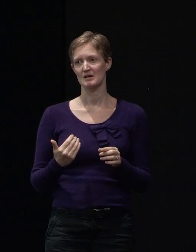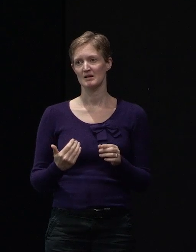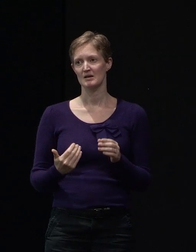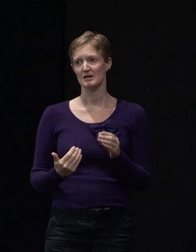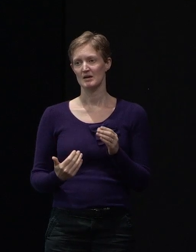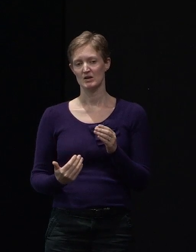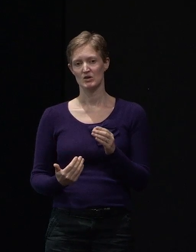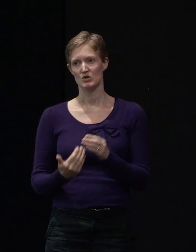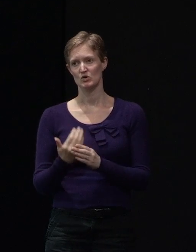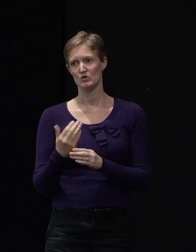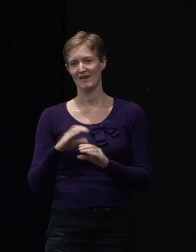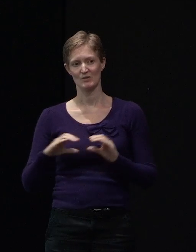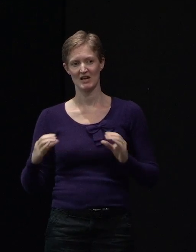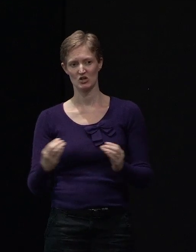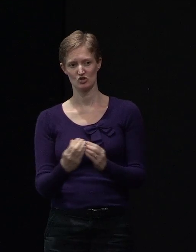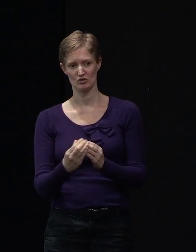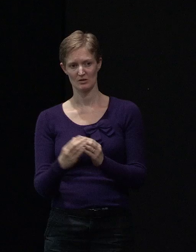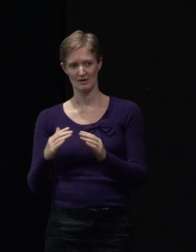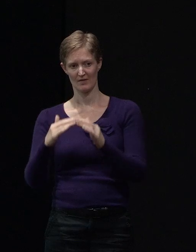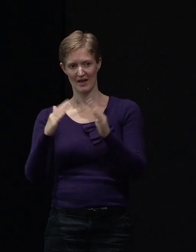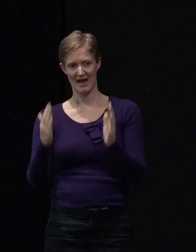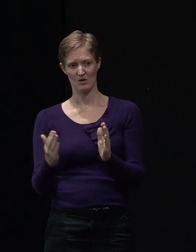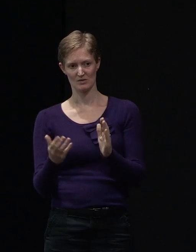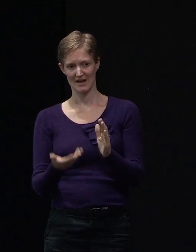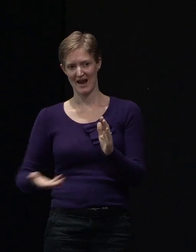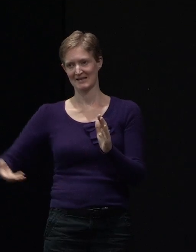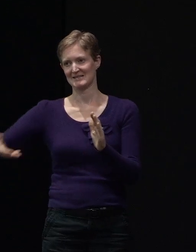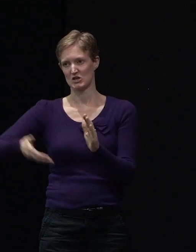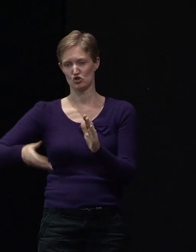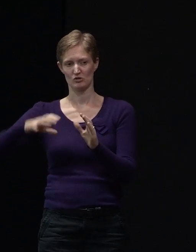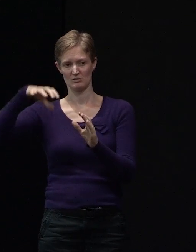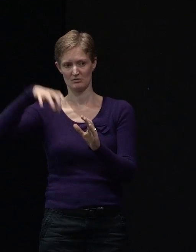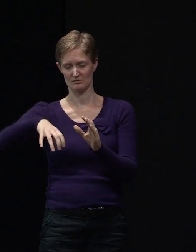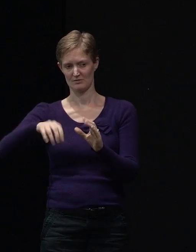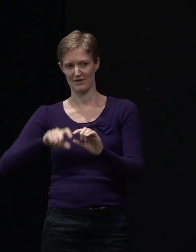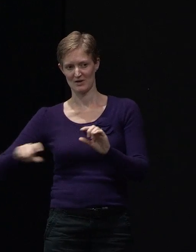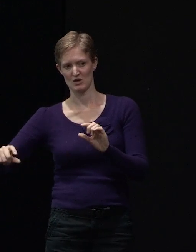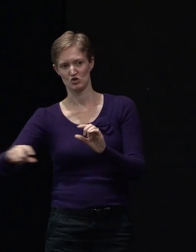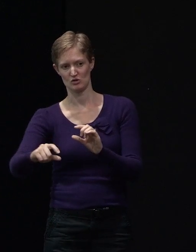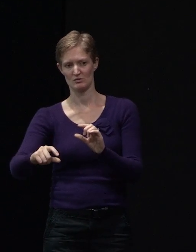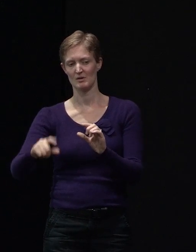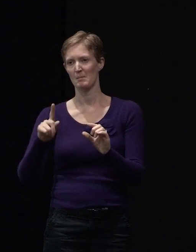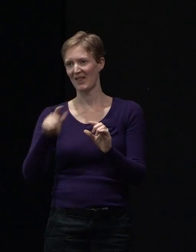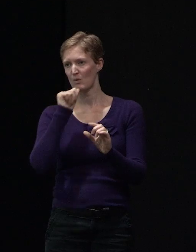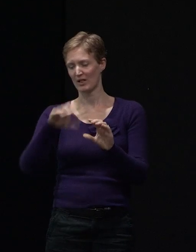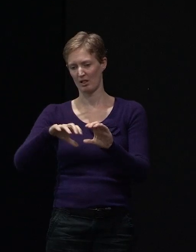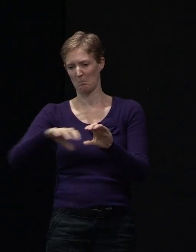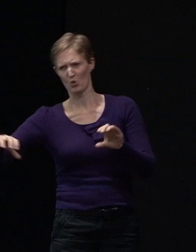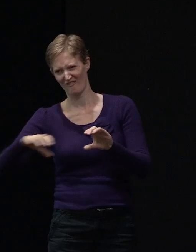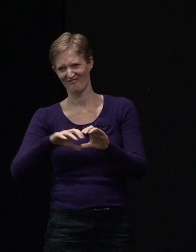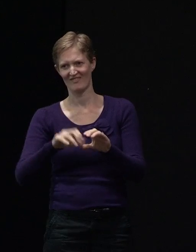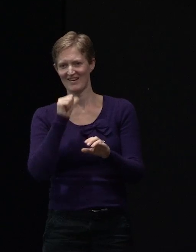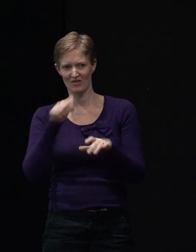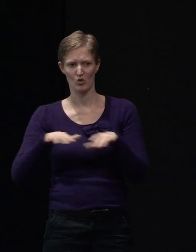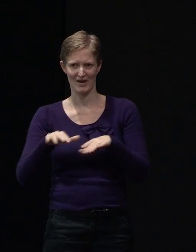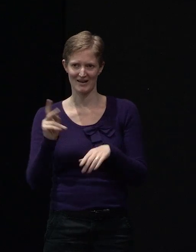pull away again and they just have to move it back. Yep. What do you think about that? Sounds interesting. That